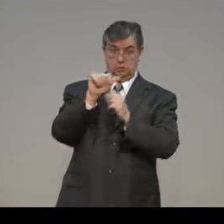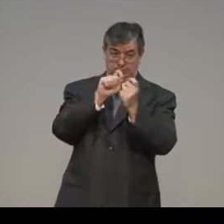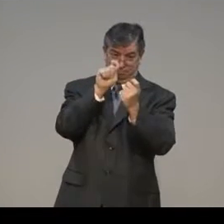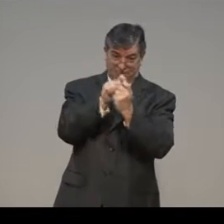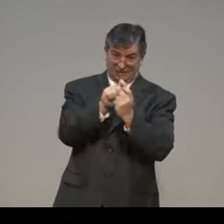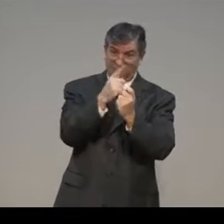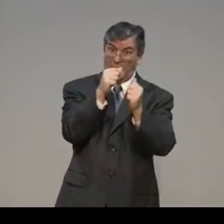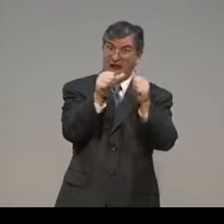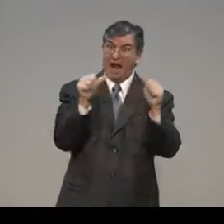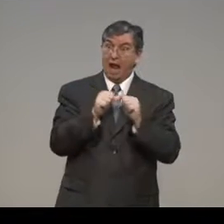applications.